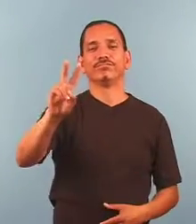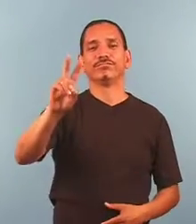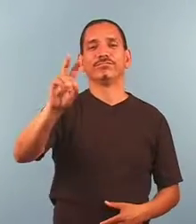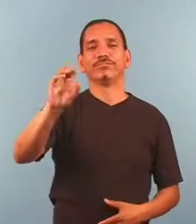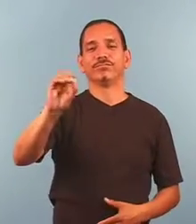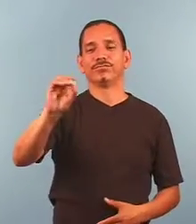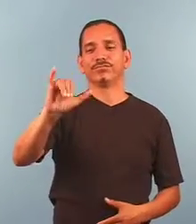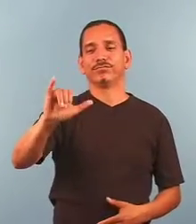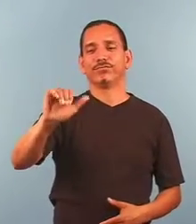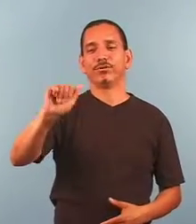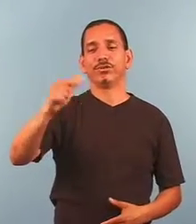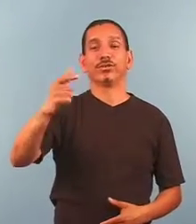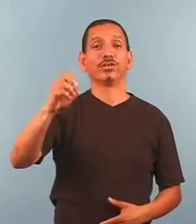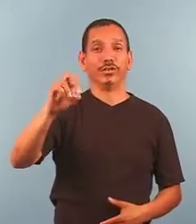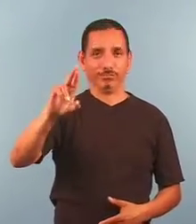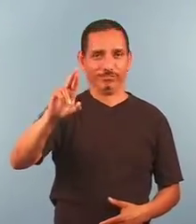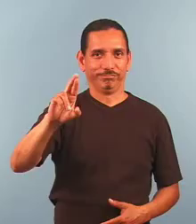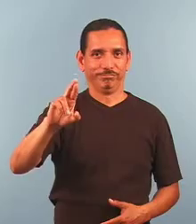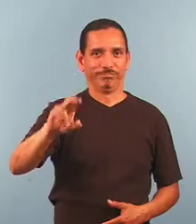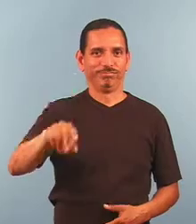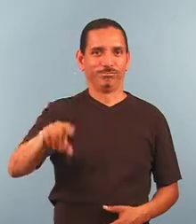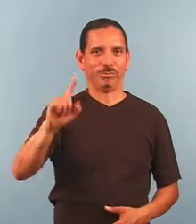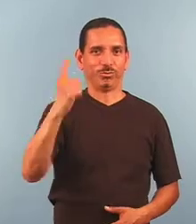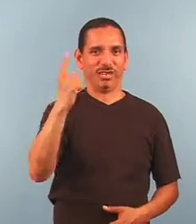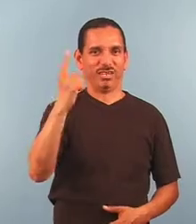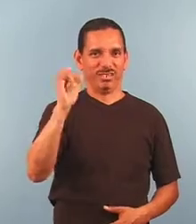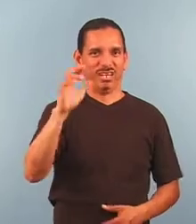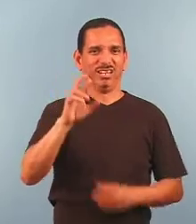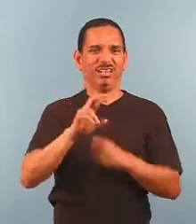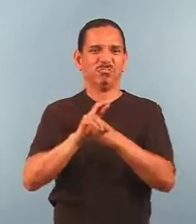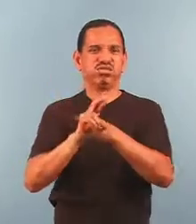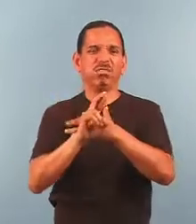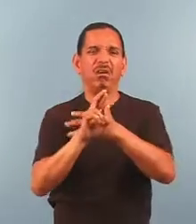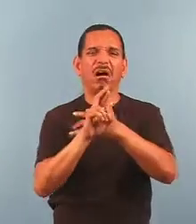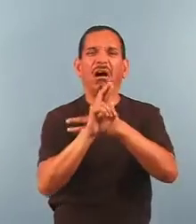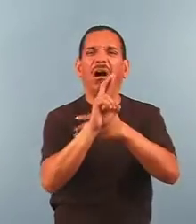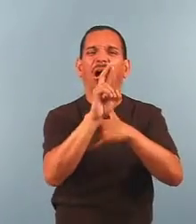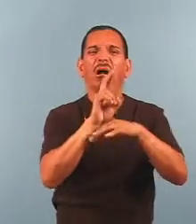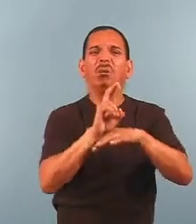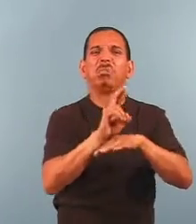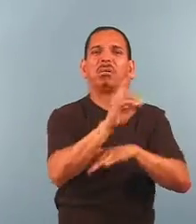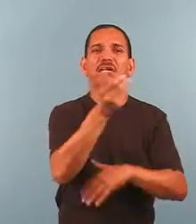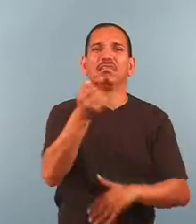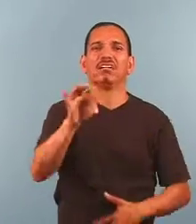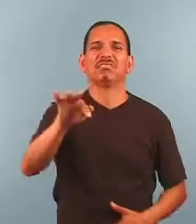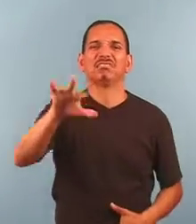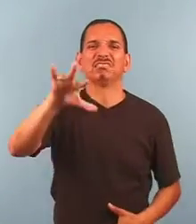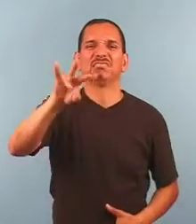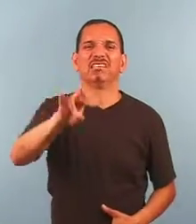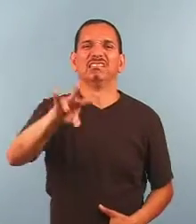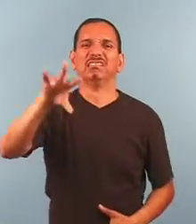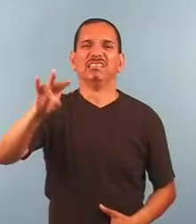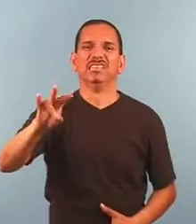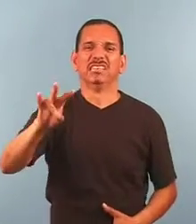Voyager 1 Voyager Launched in 1977